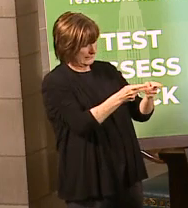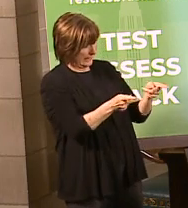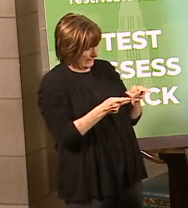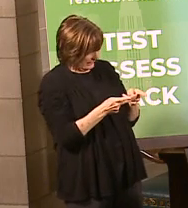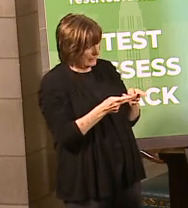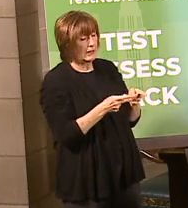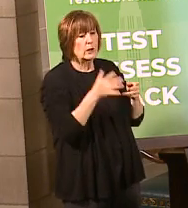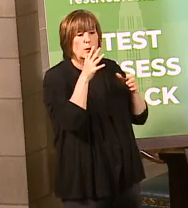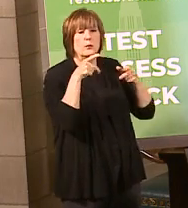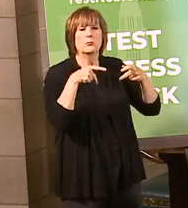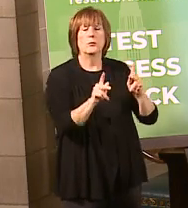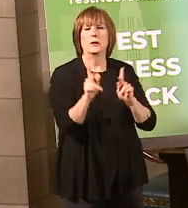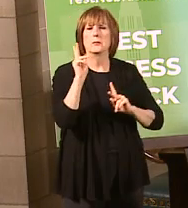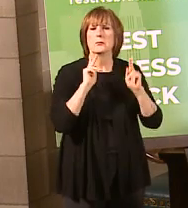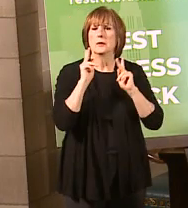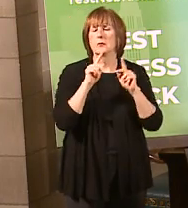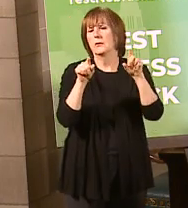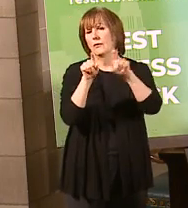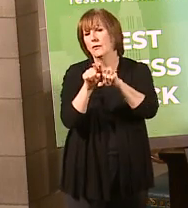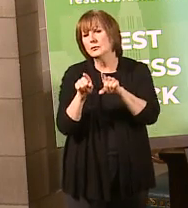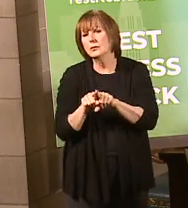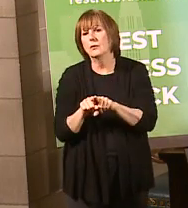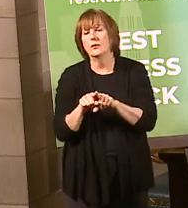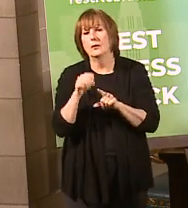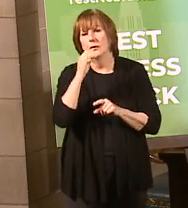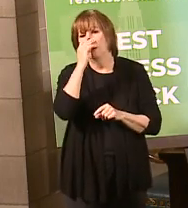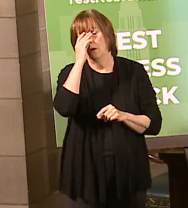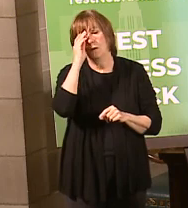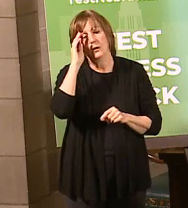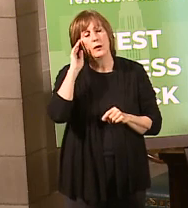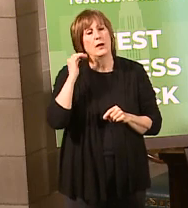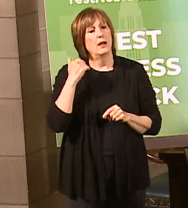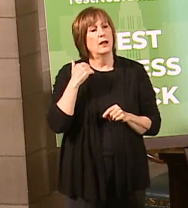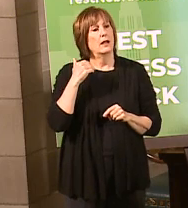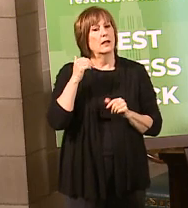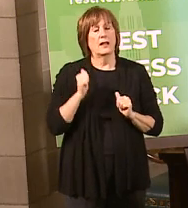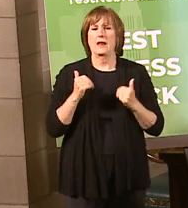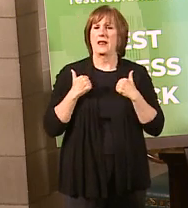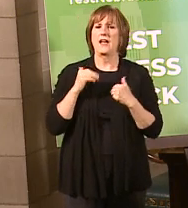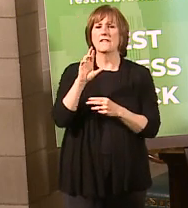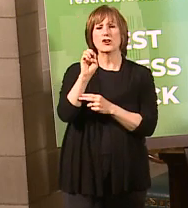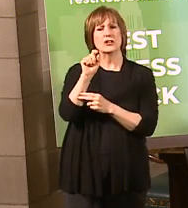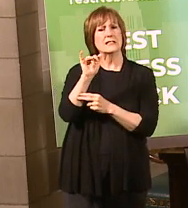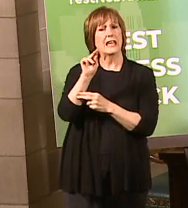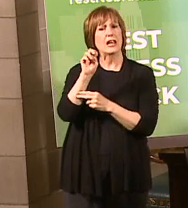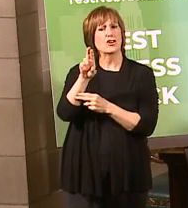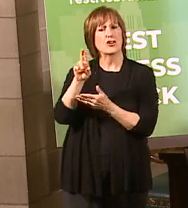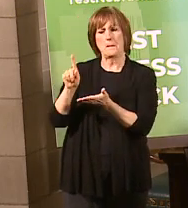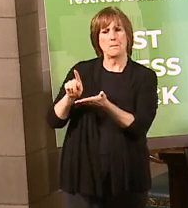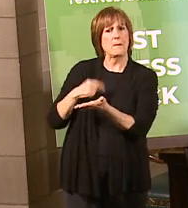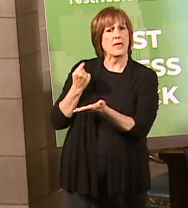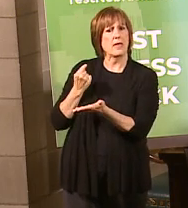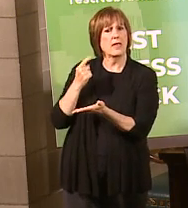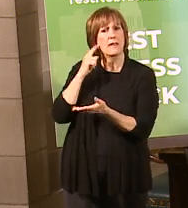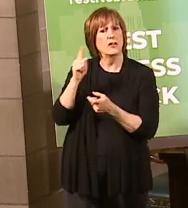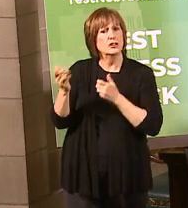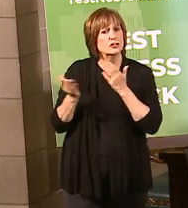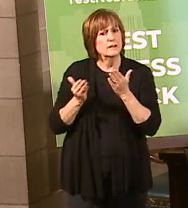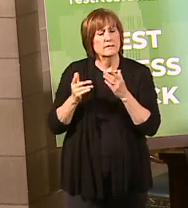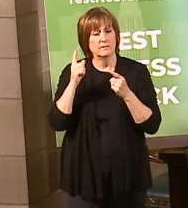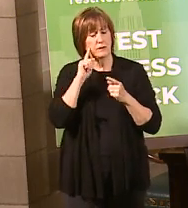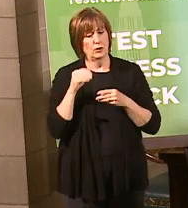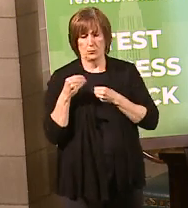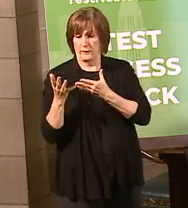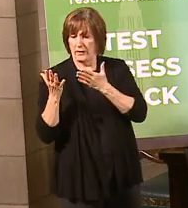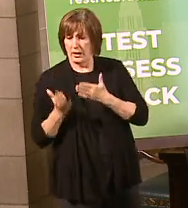It would allow folks to also have retainer payments for services, more for our providers, when services,